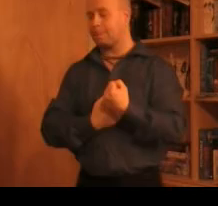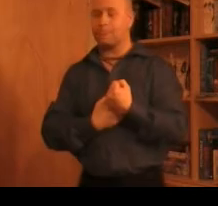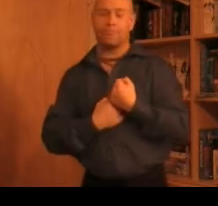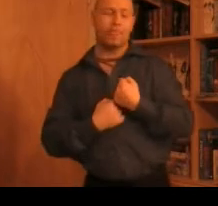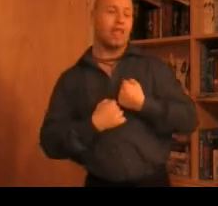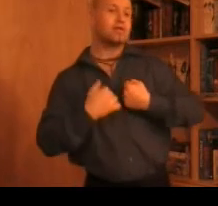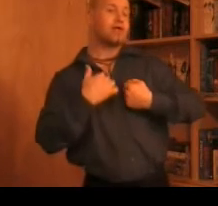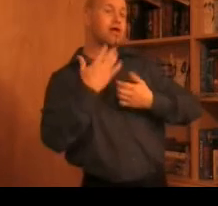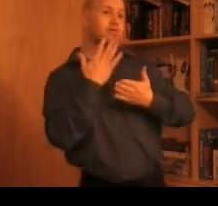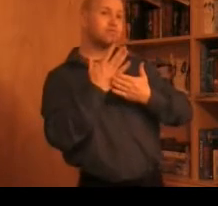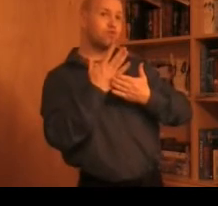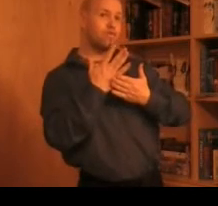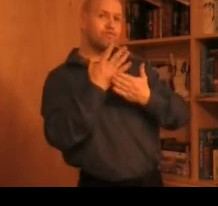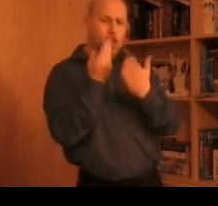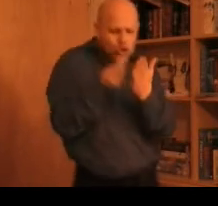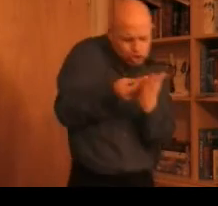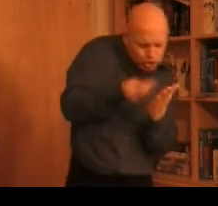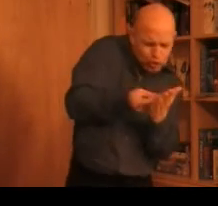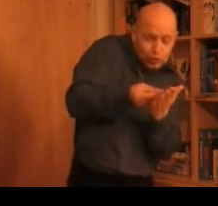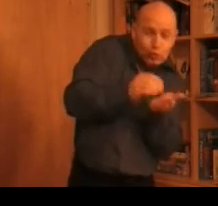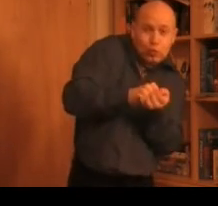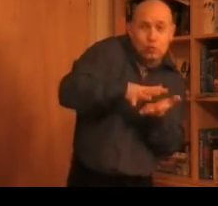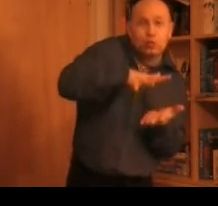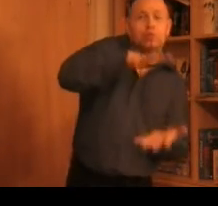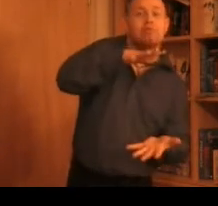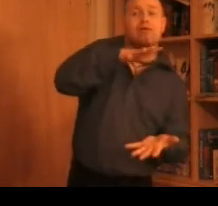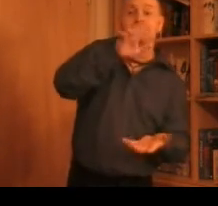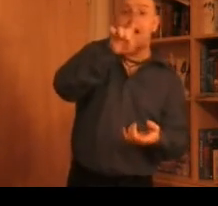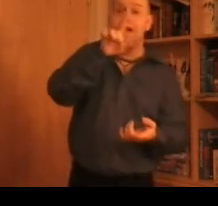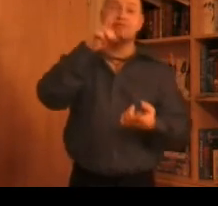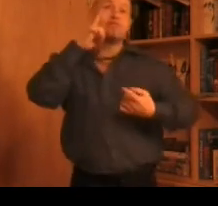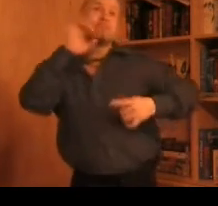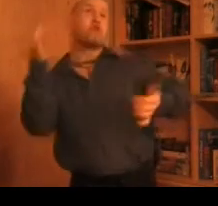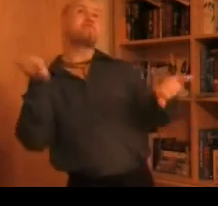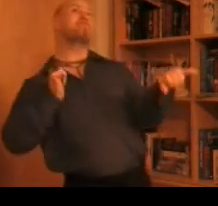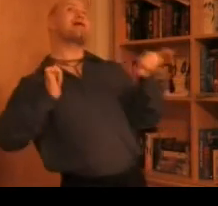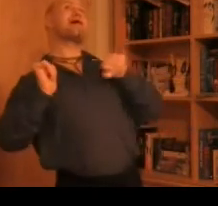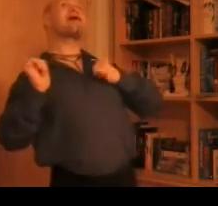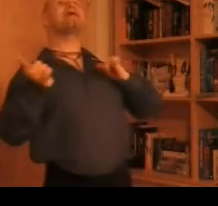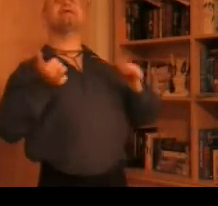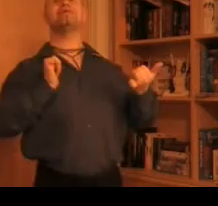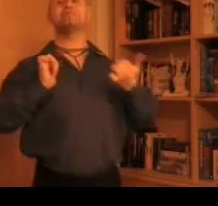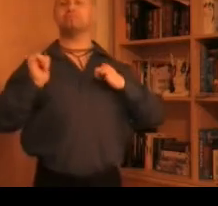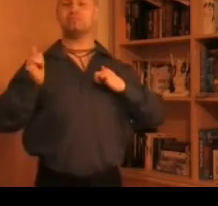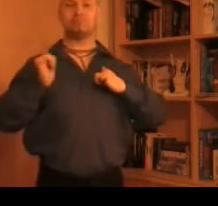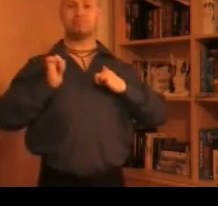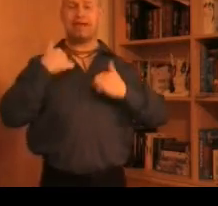And ask for fortune And ask for fame I